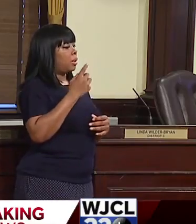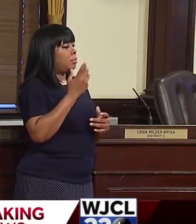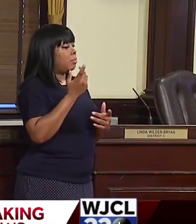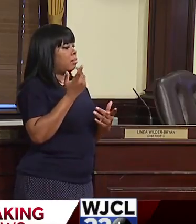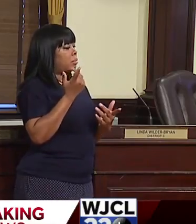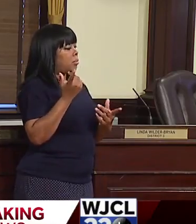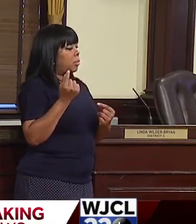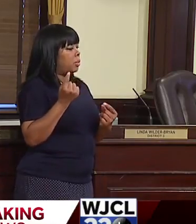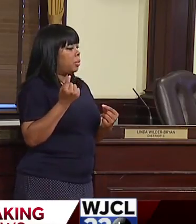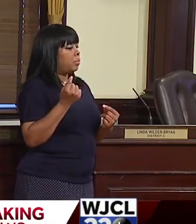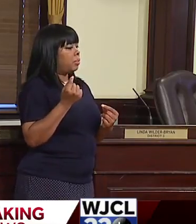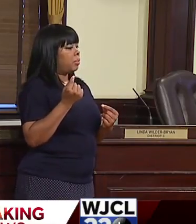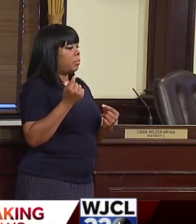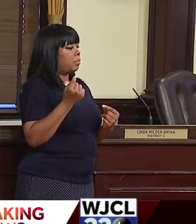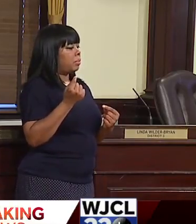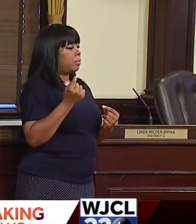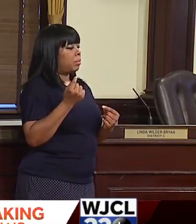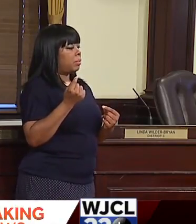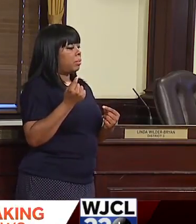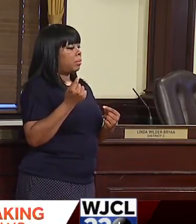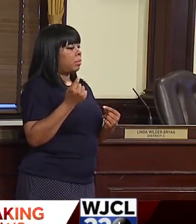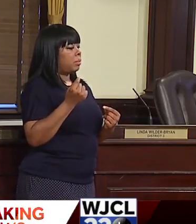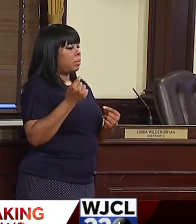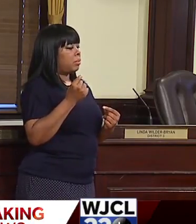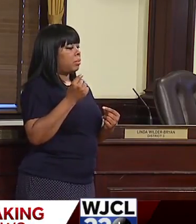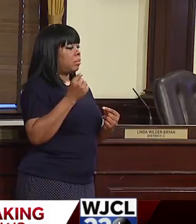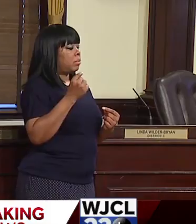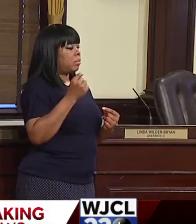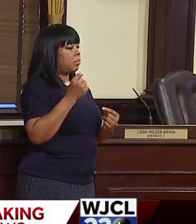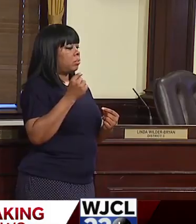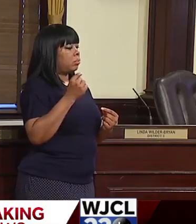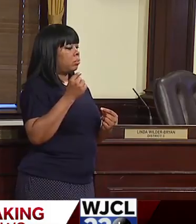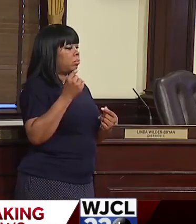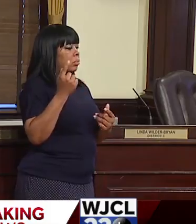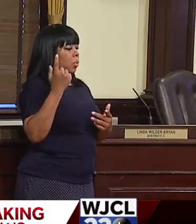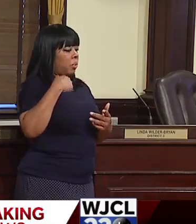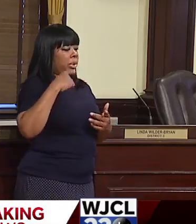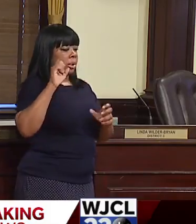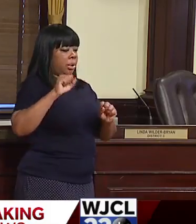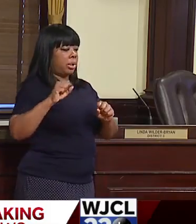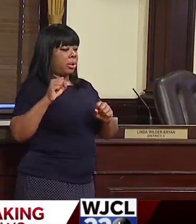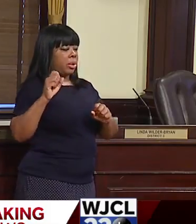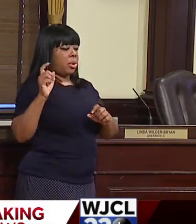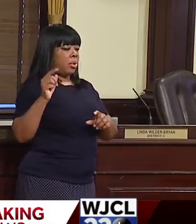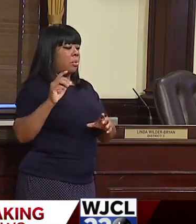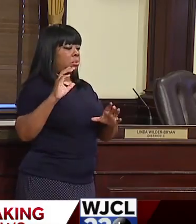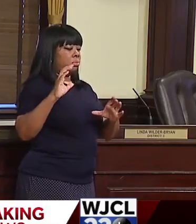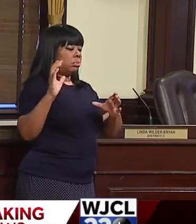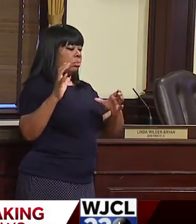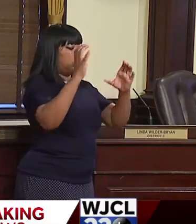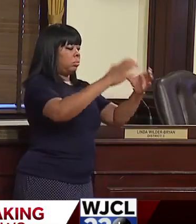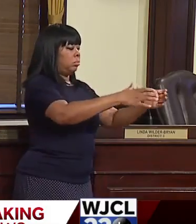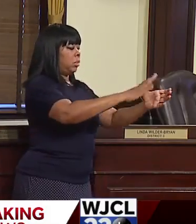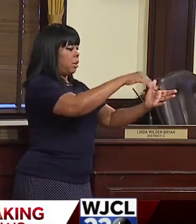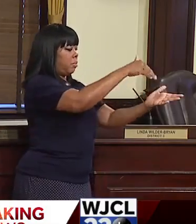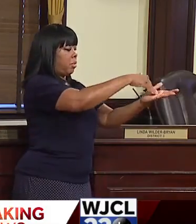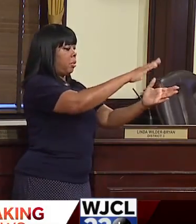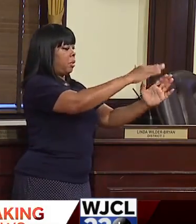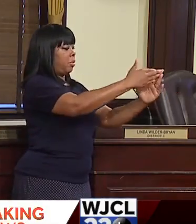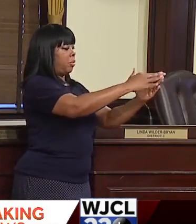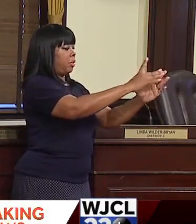a kind of a paratrooper situation. We can drop a testing operation in the middle of a community